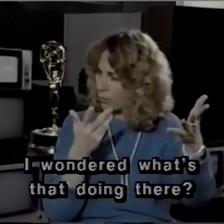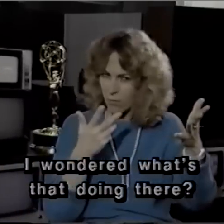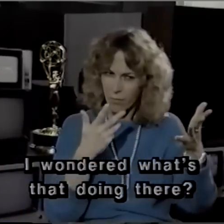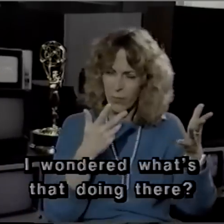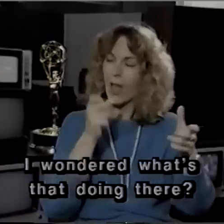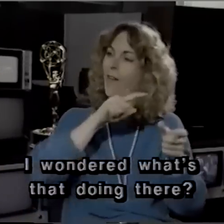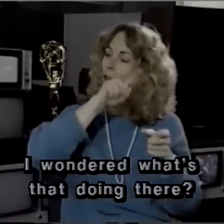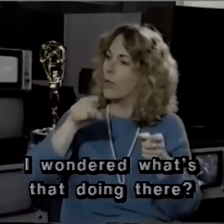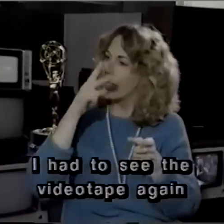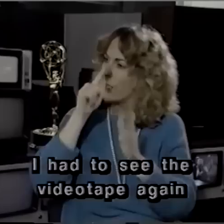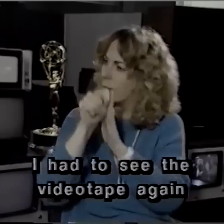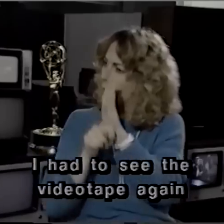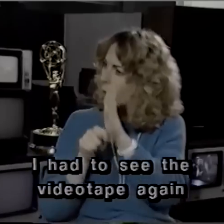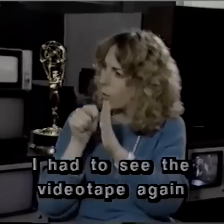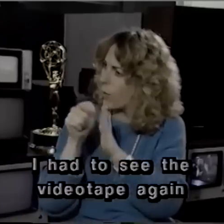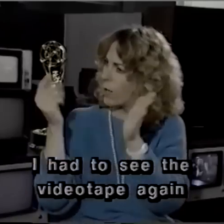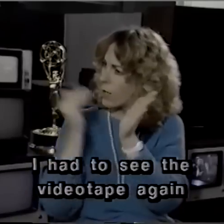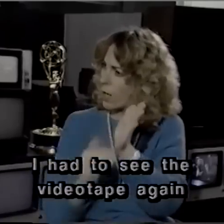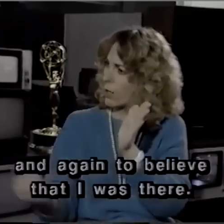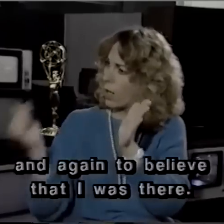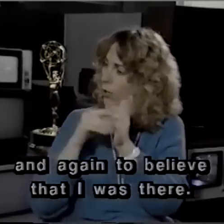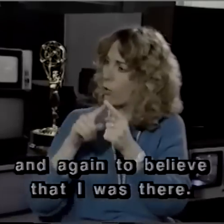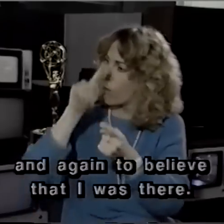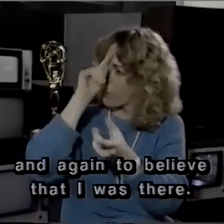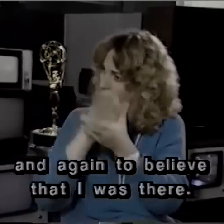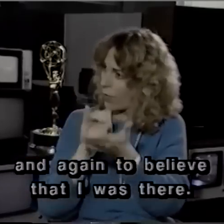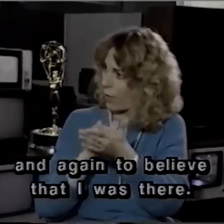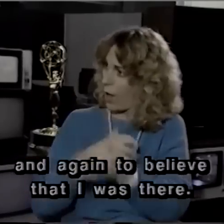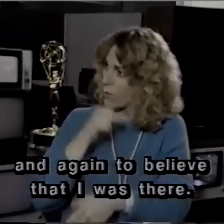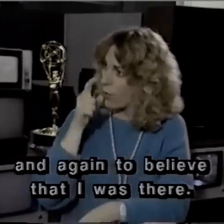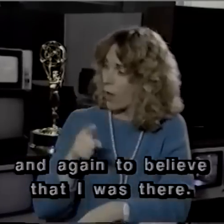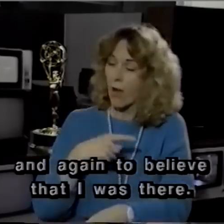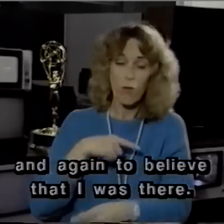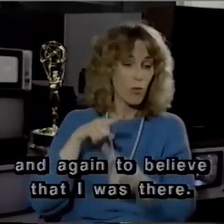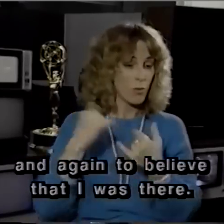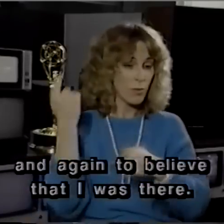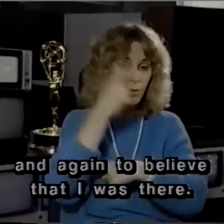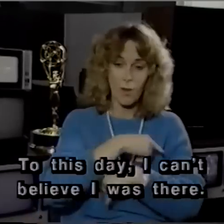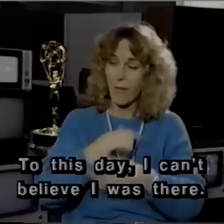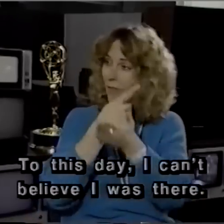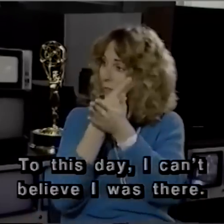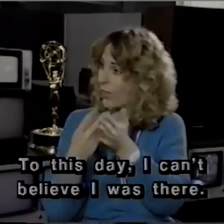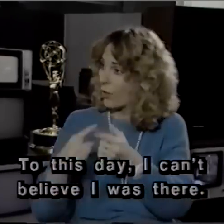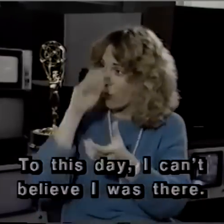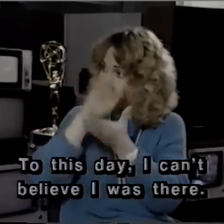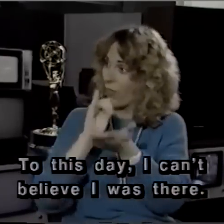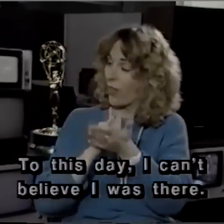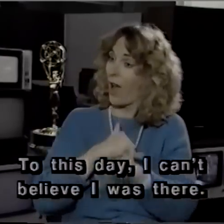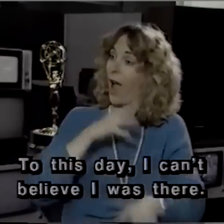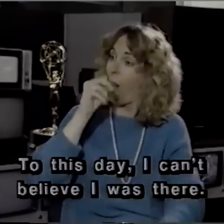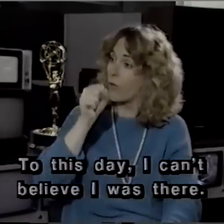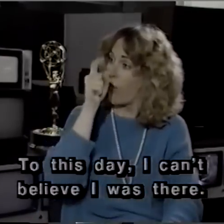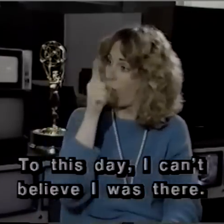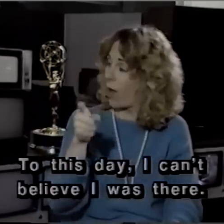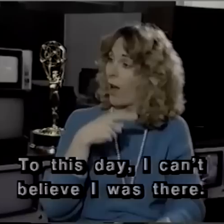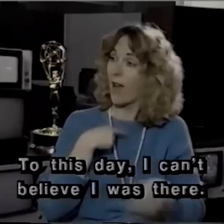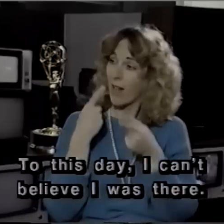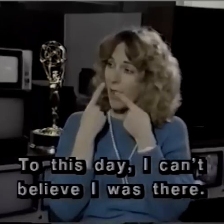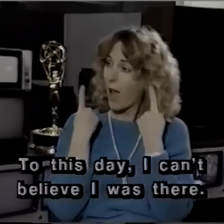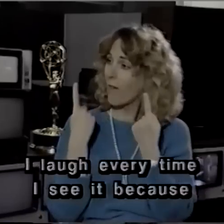I had to see the videotape again and again to believe that I was there. To this day, I can't believe I was there. I laugh